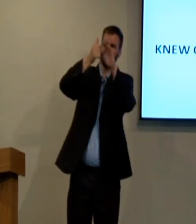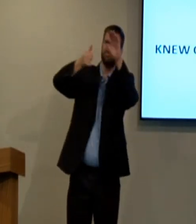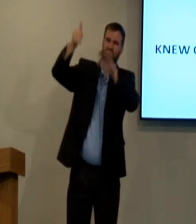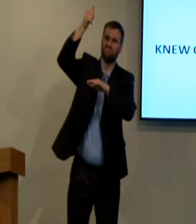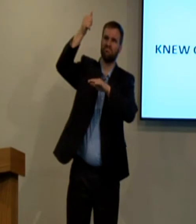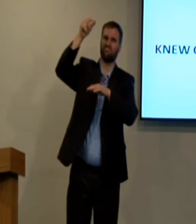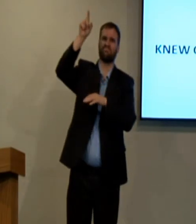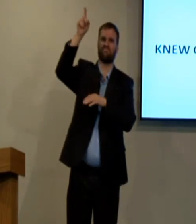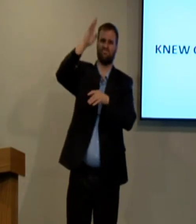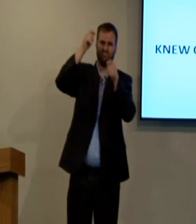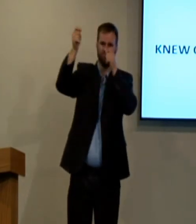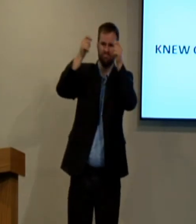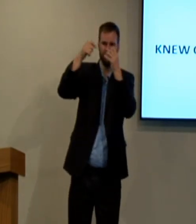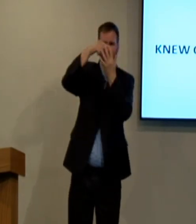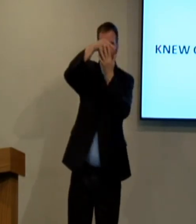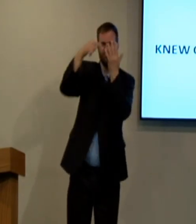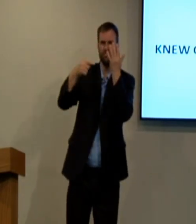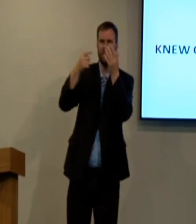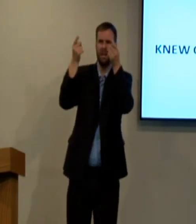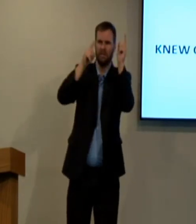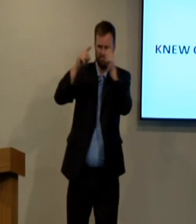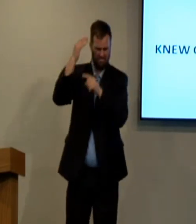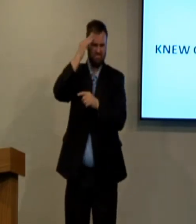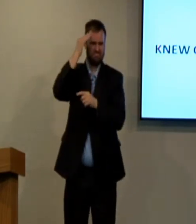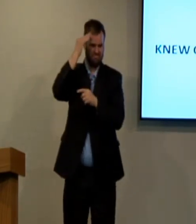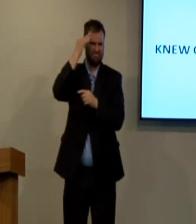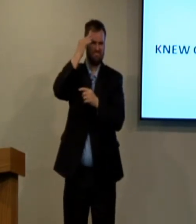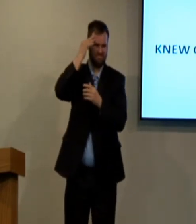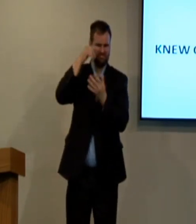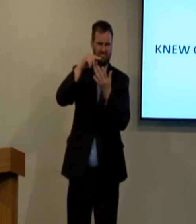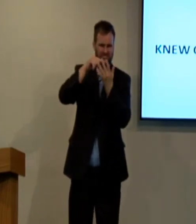Now Eli knew God's sovereignty. He knew.